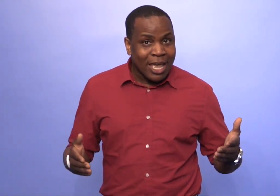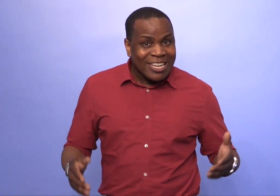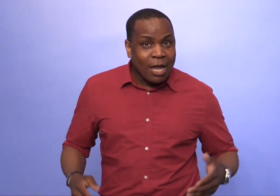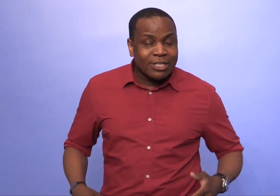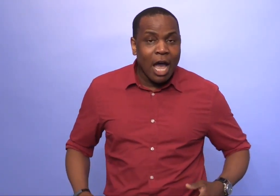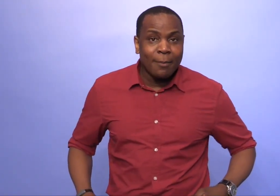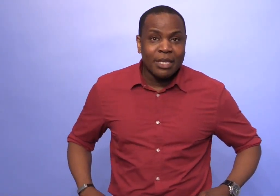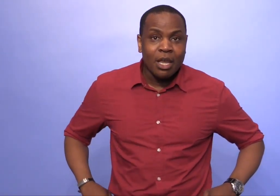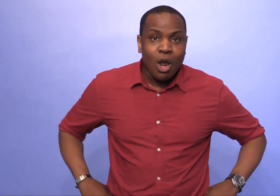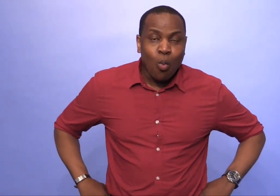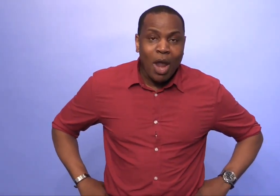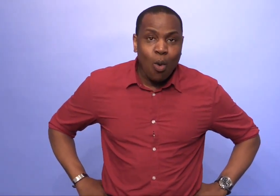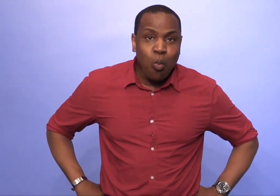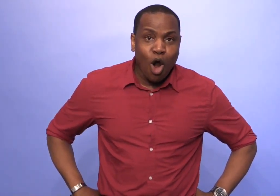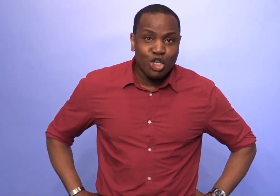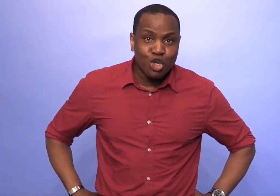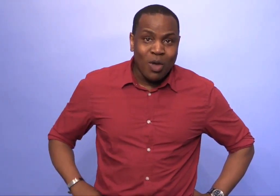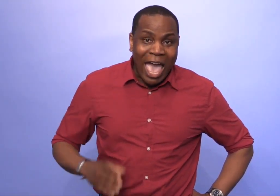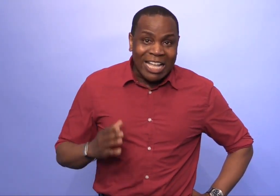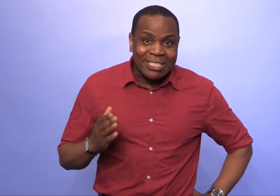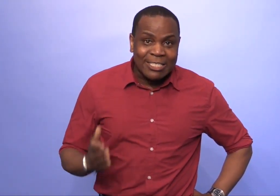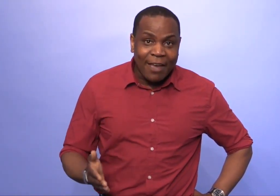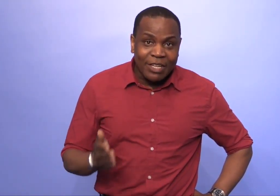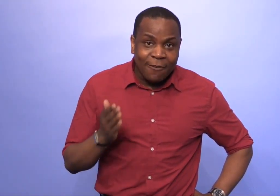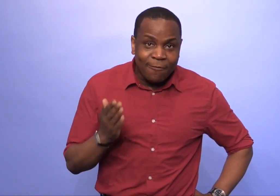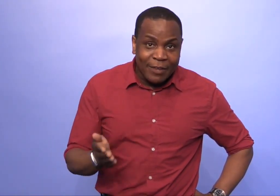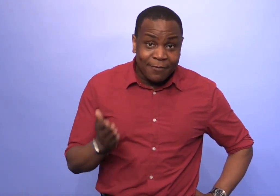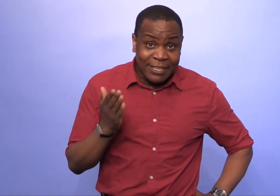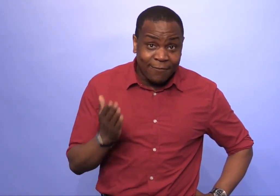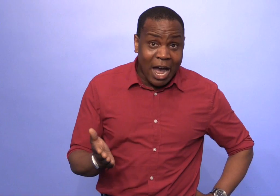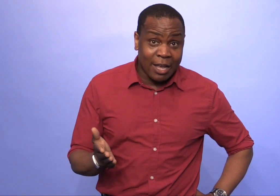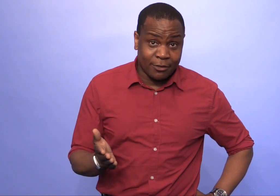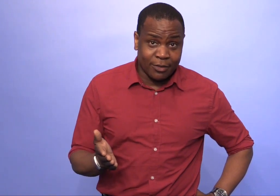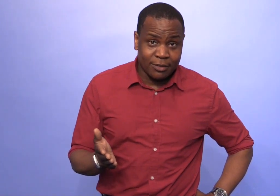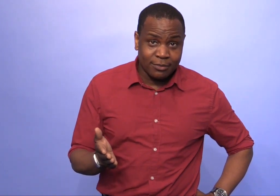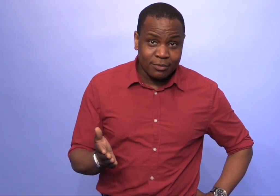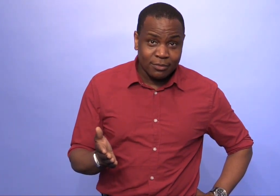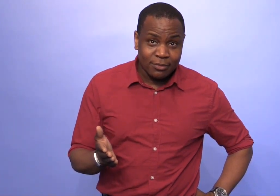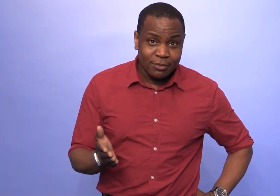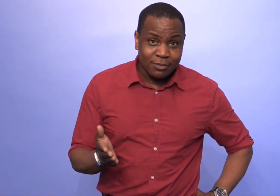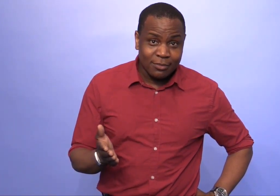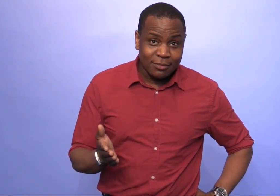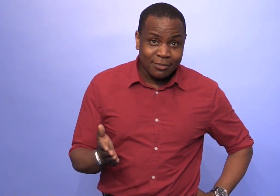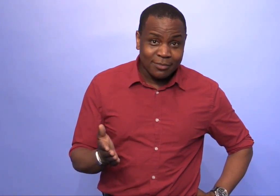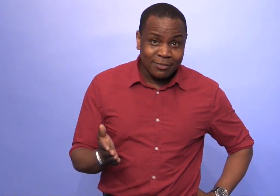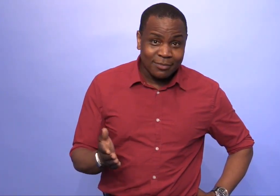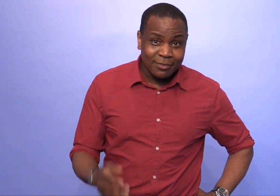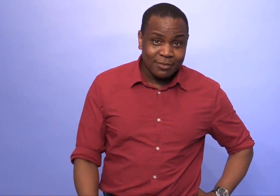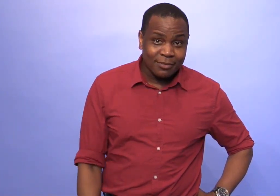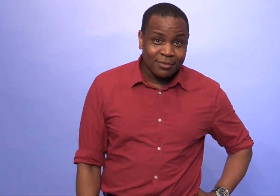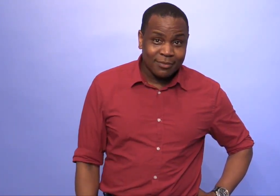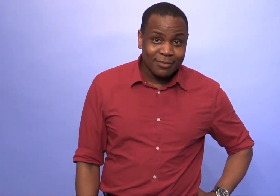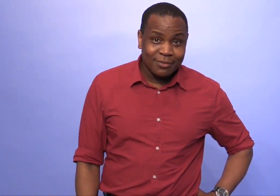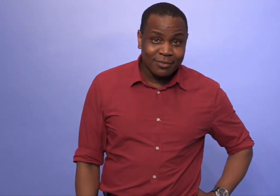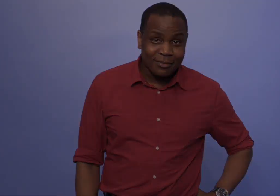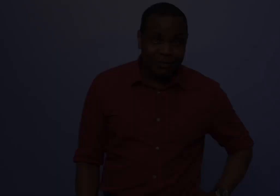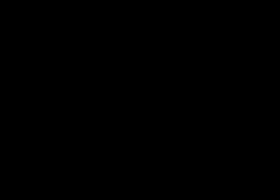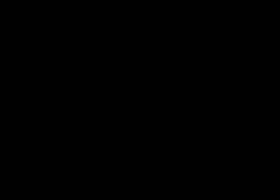moving nicely things are humming along to me traffic I stand still doesn't hum it doesn't sing it doesn't have an aria